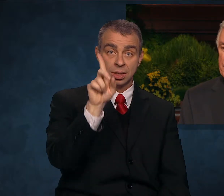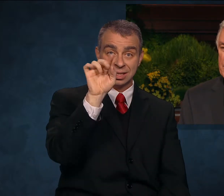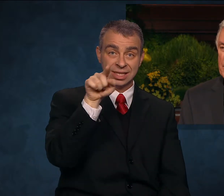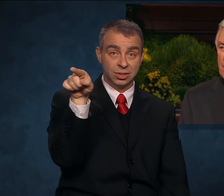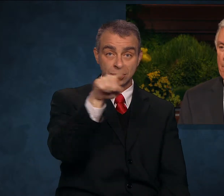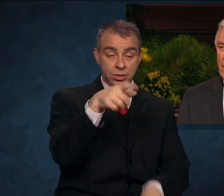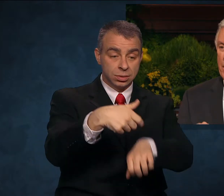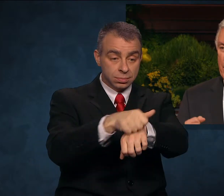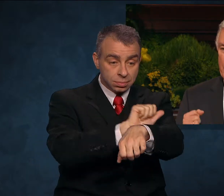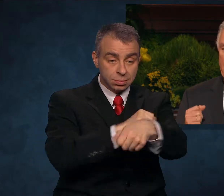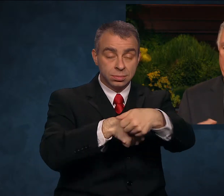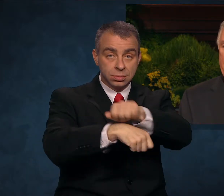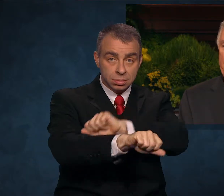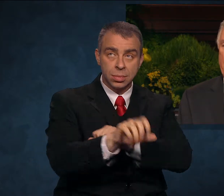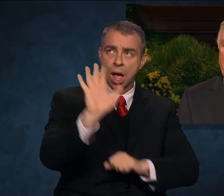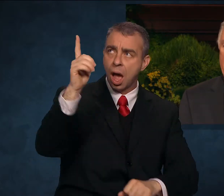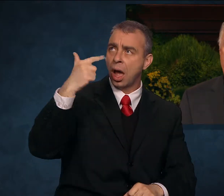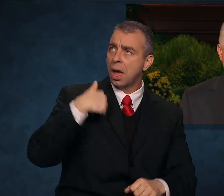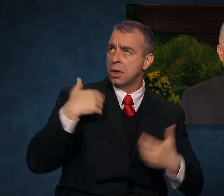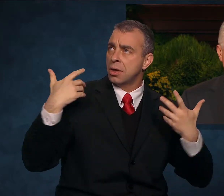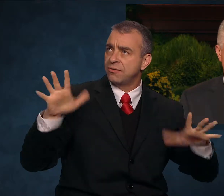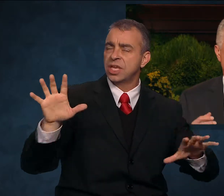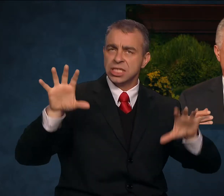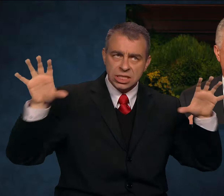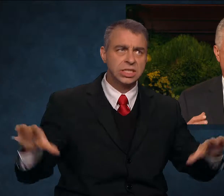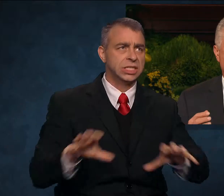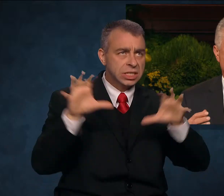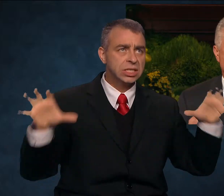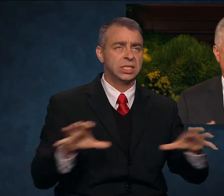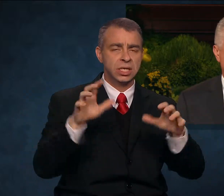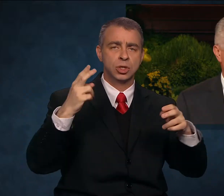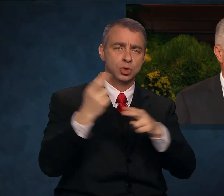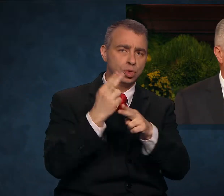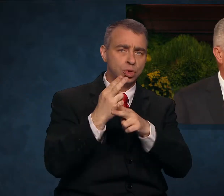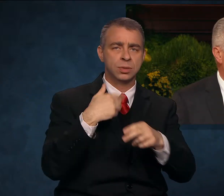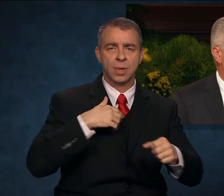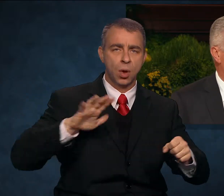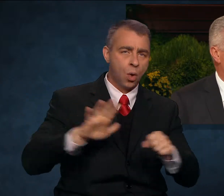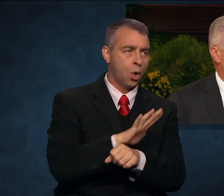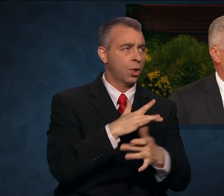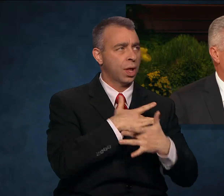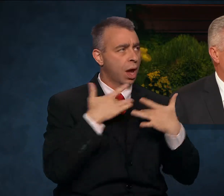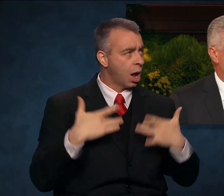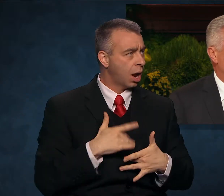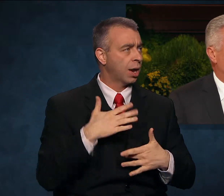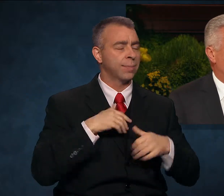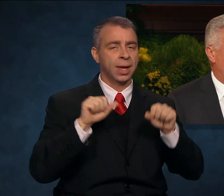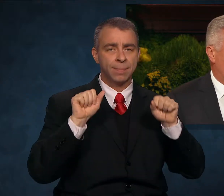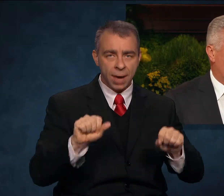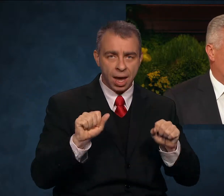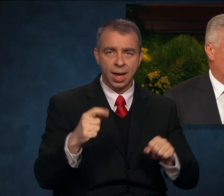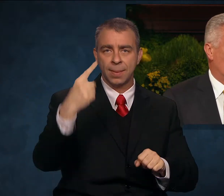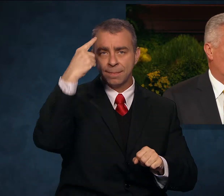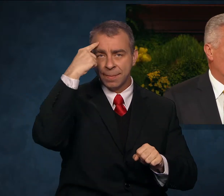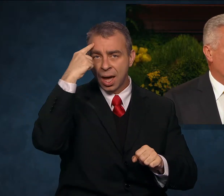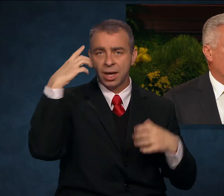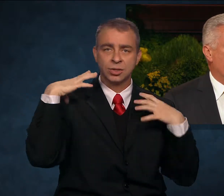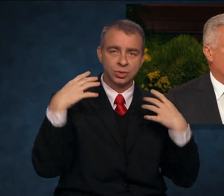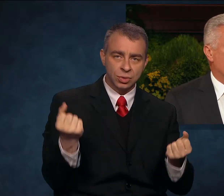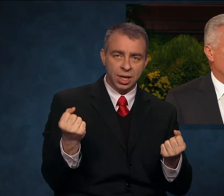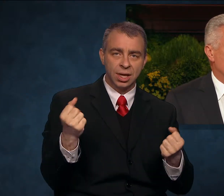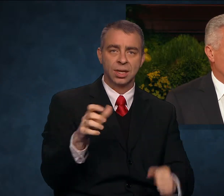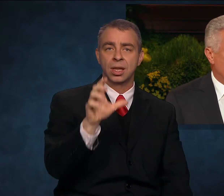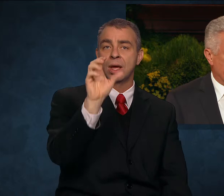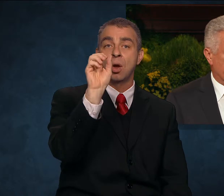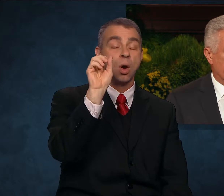sleeves and labored with all our heart, might, mind, and strength? Or will we